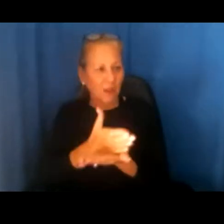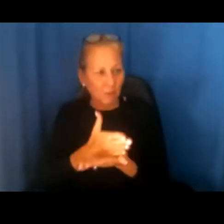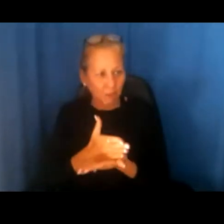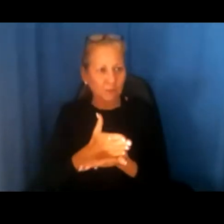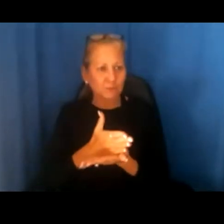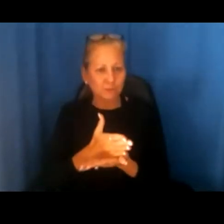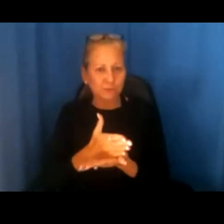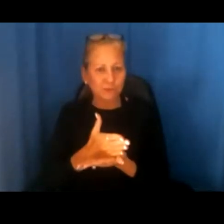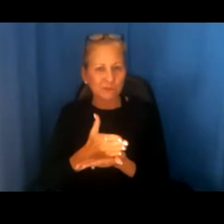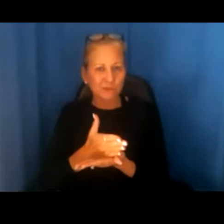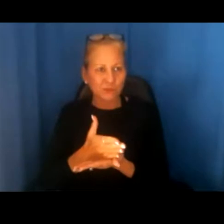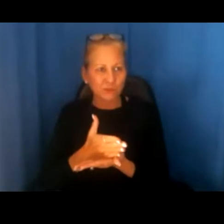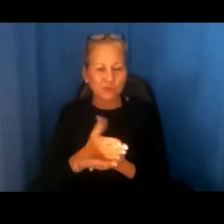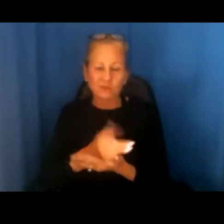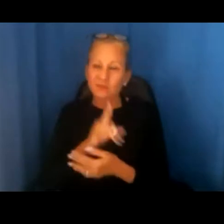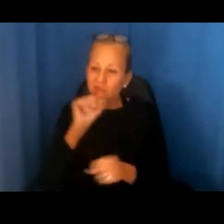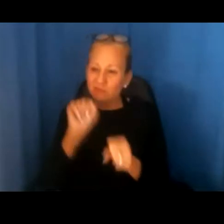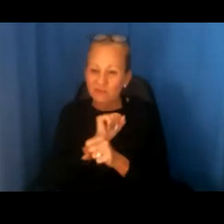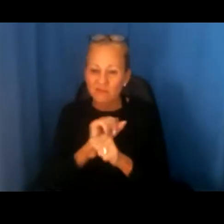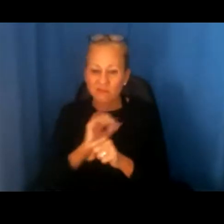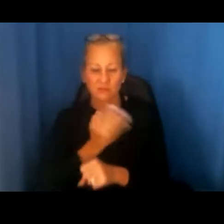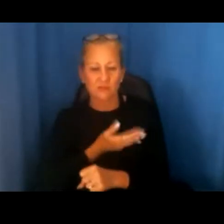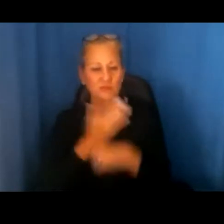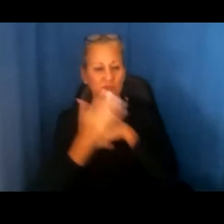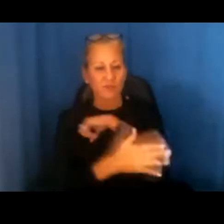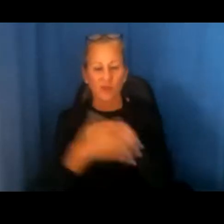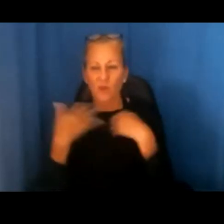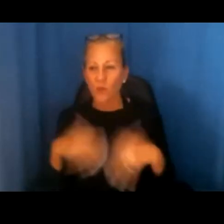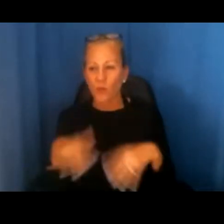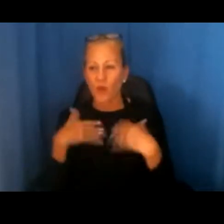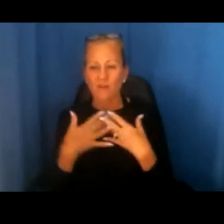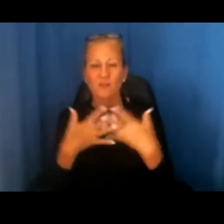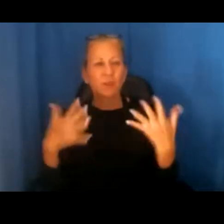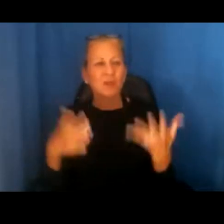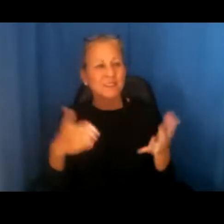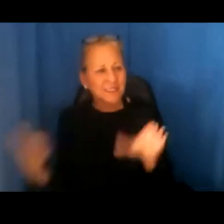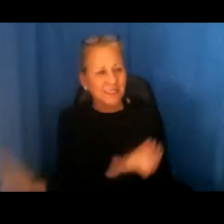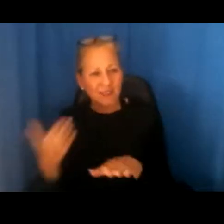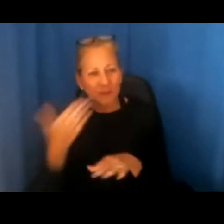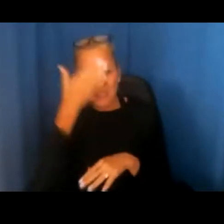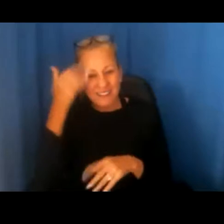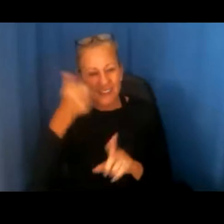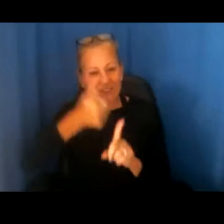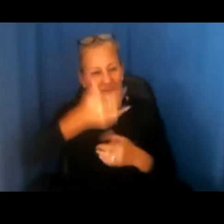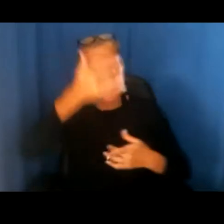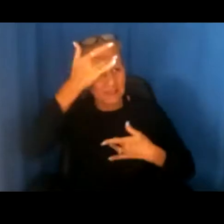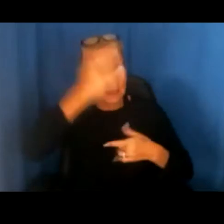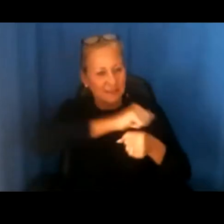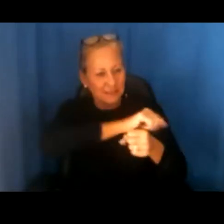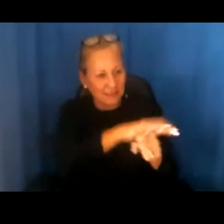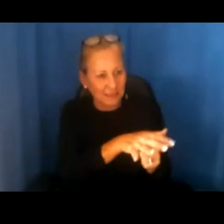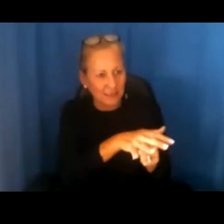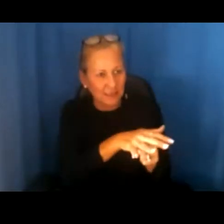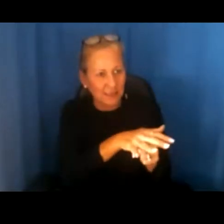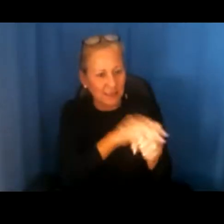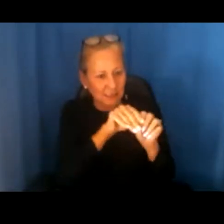In fact, our country has had an enormous number of deaths as a result of the pandemic. And the